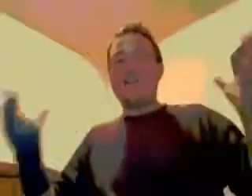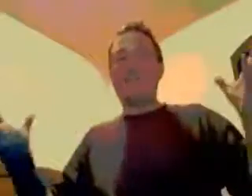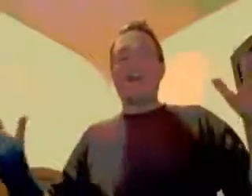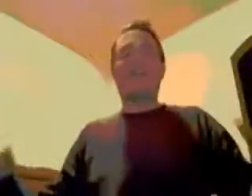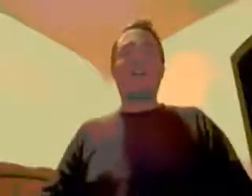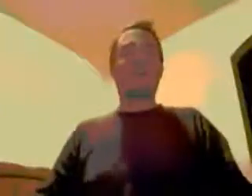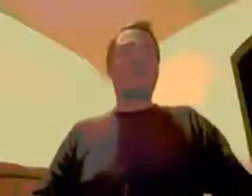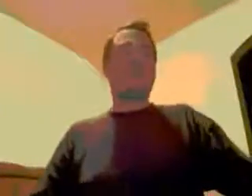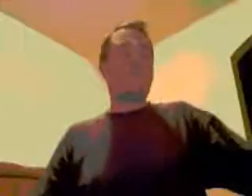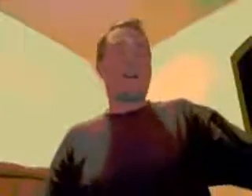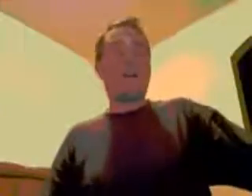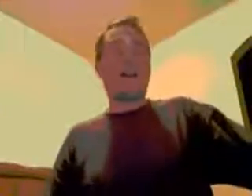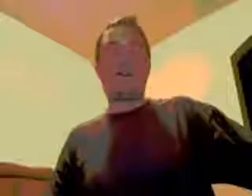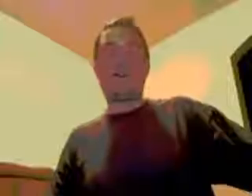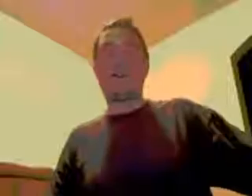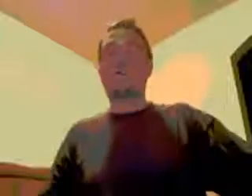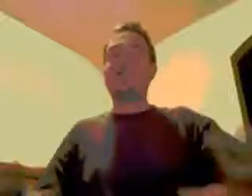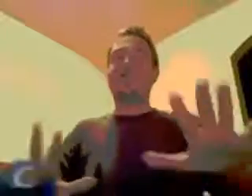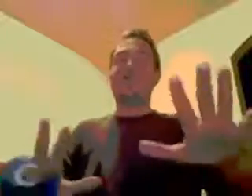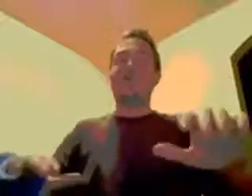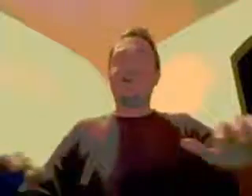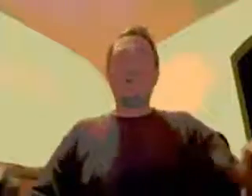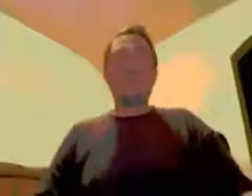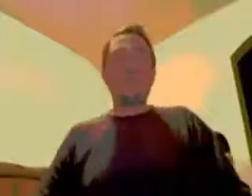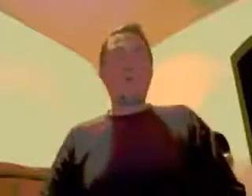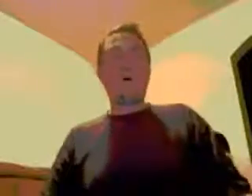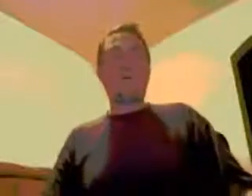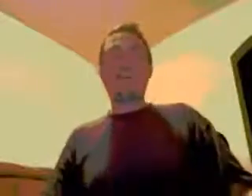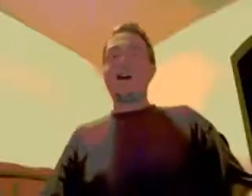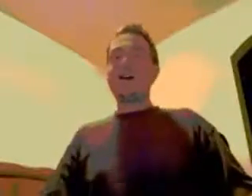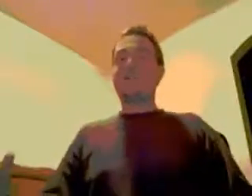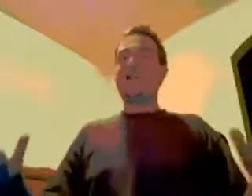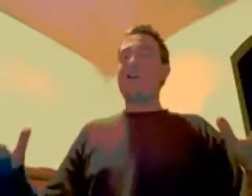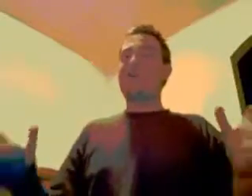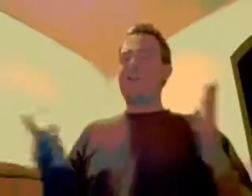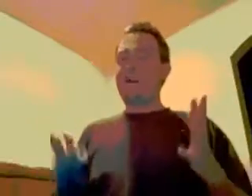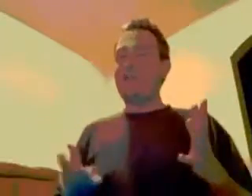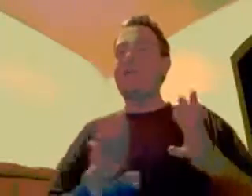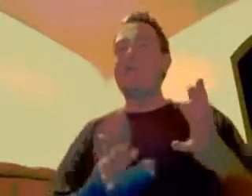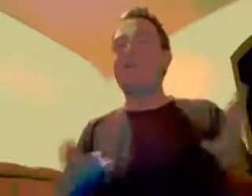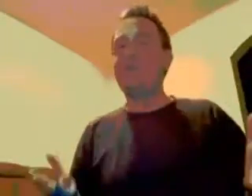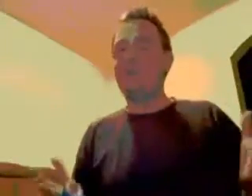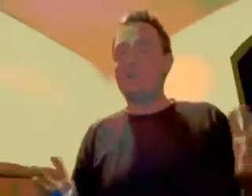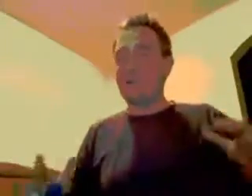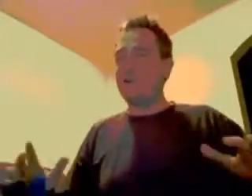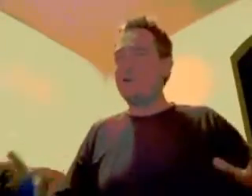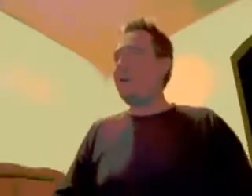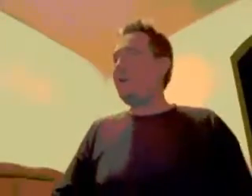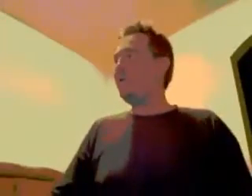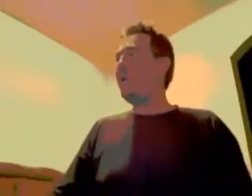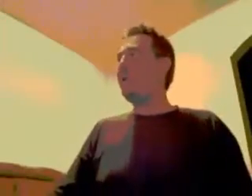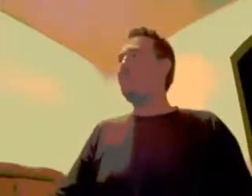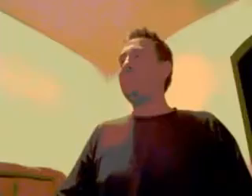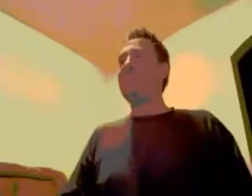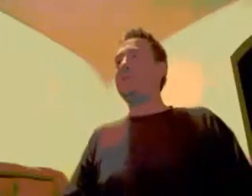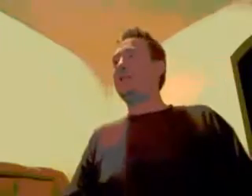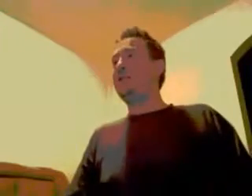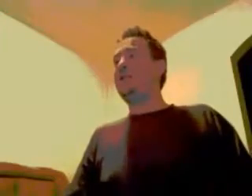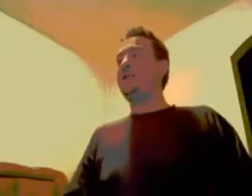you know, health care is just going be coming out of our ears. We're just going to be walking to the hospital and they all say, what can we do for you? Right? Just